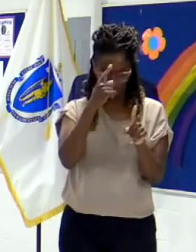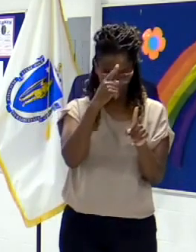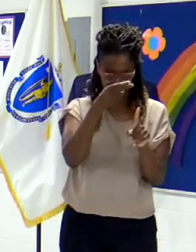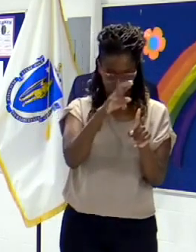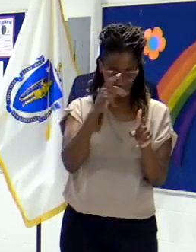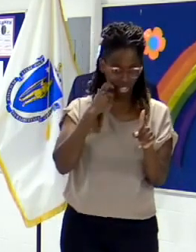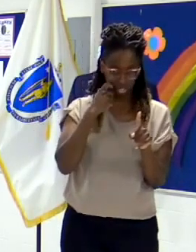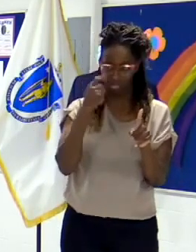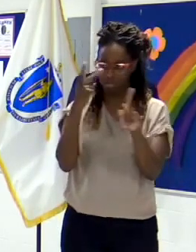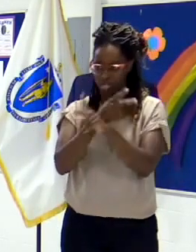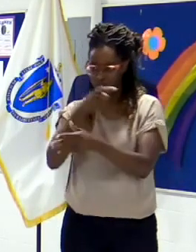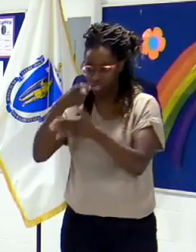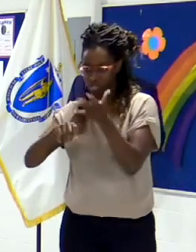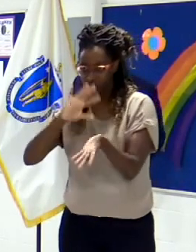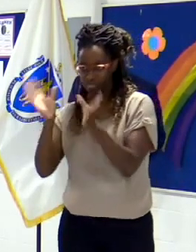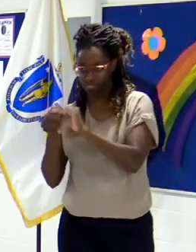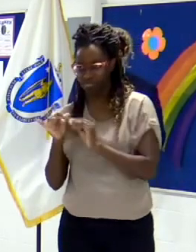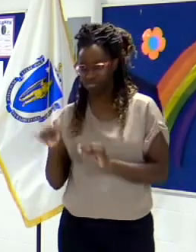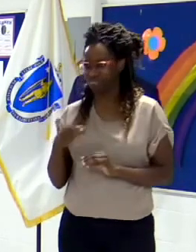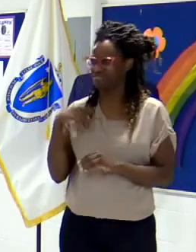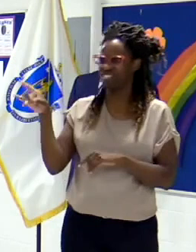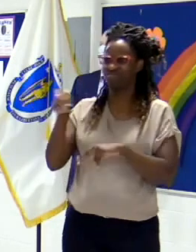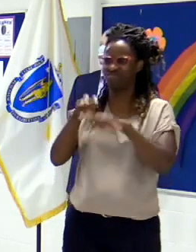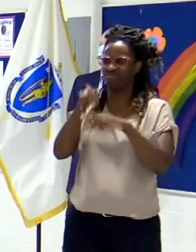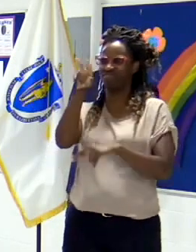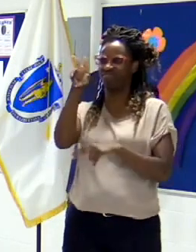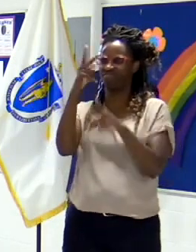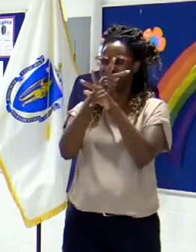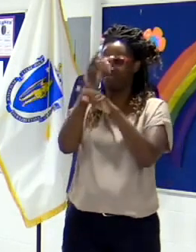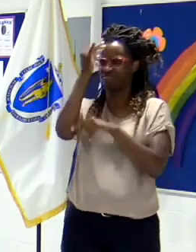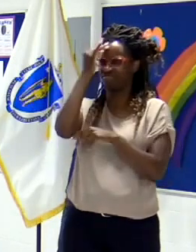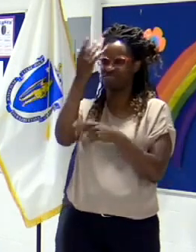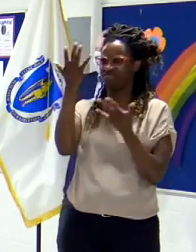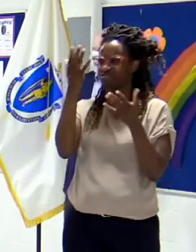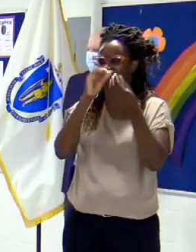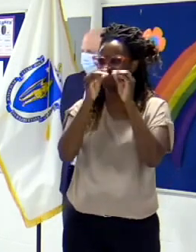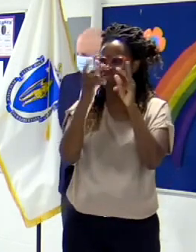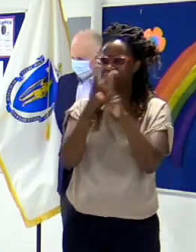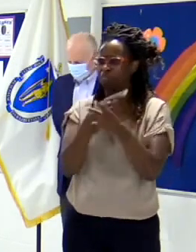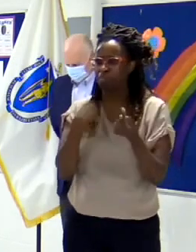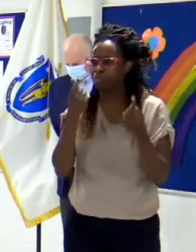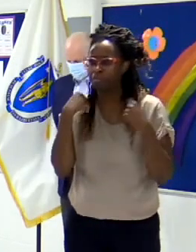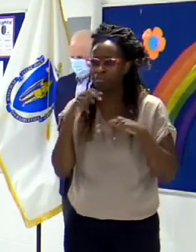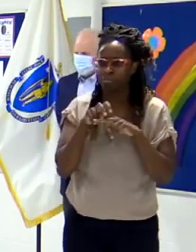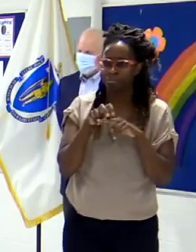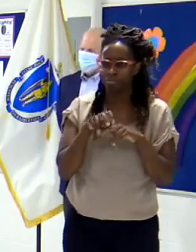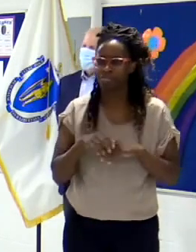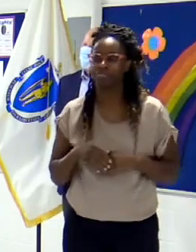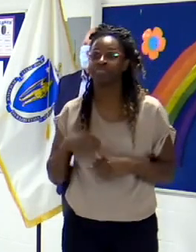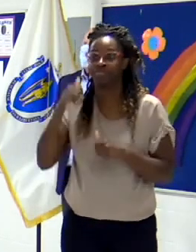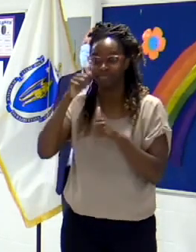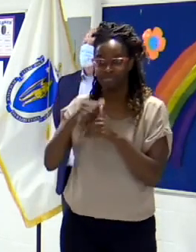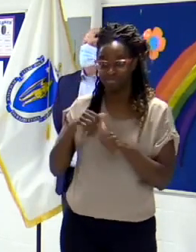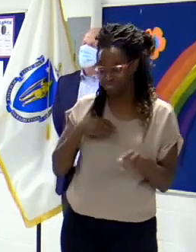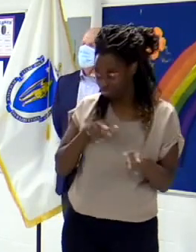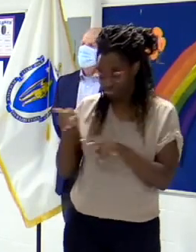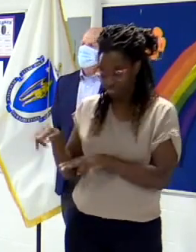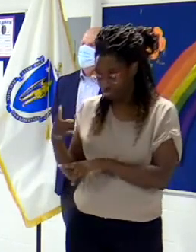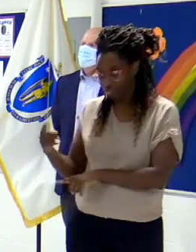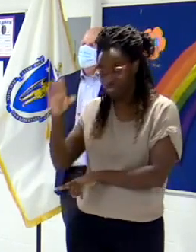And, and then, Braley? Bradley? Brady. Brady got up there and he said,